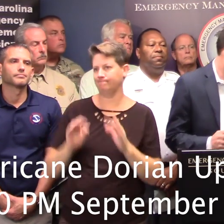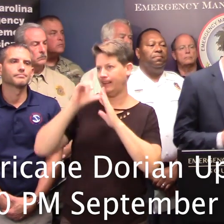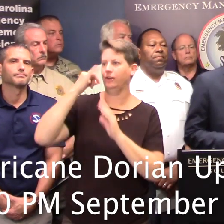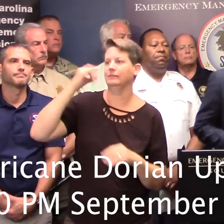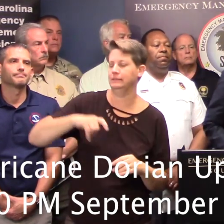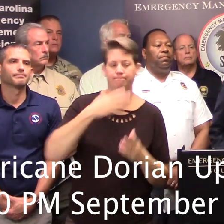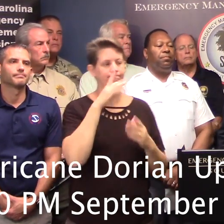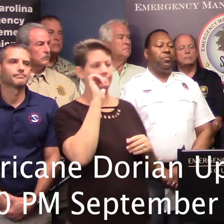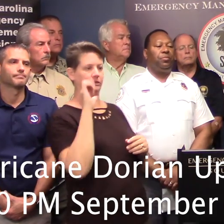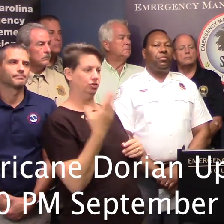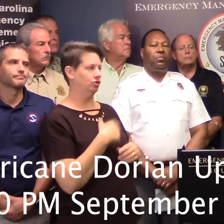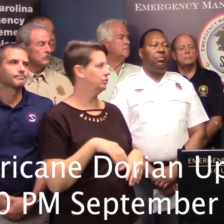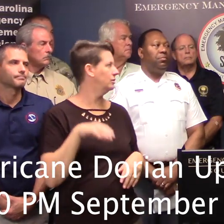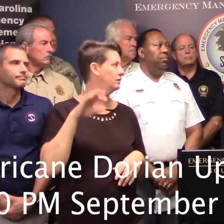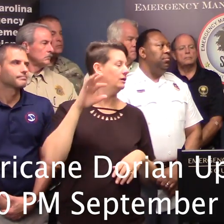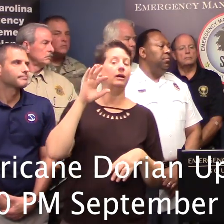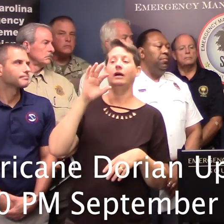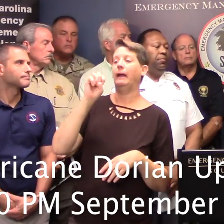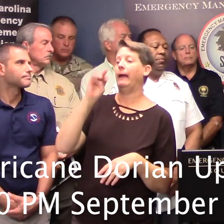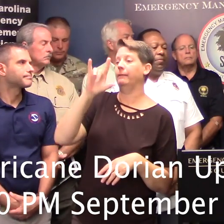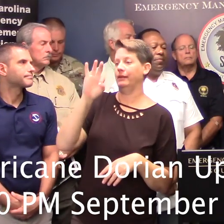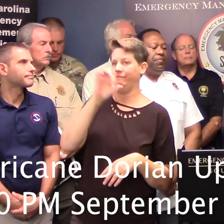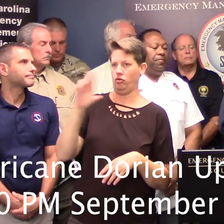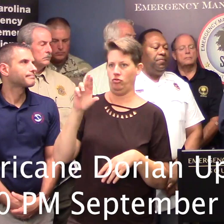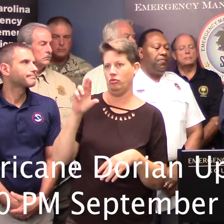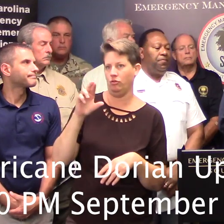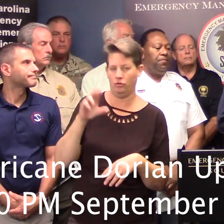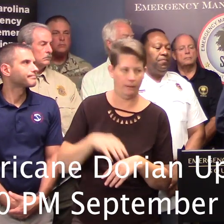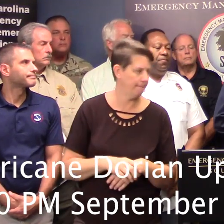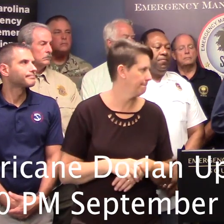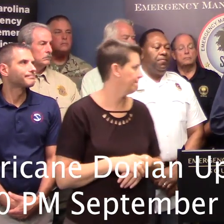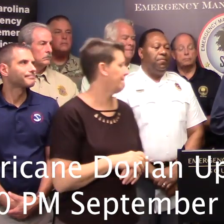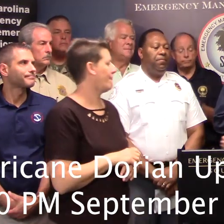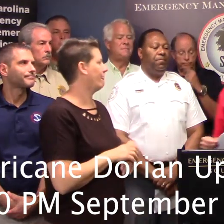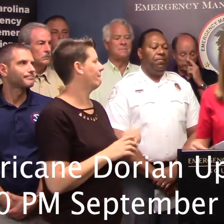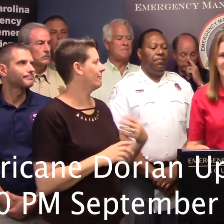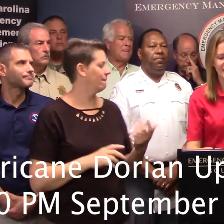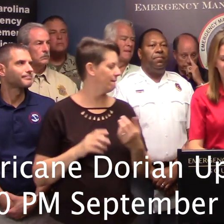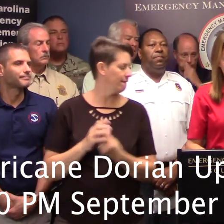you, Ms. Leach. Emily Farr, Director of Labor Licensing and Regulation. Thank you, Governor. Yes, ma'am.